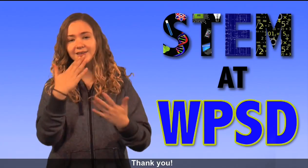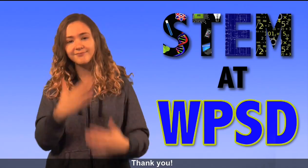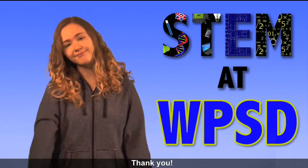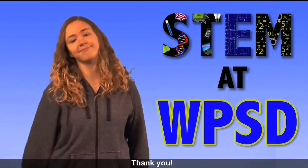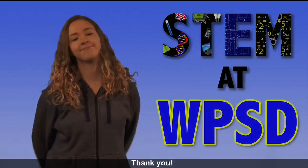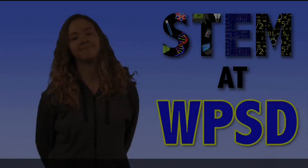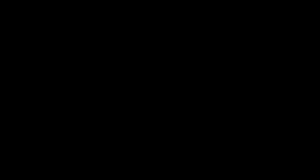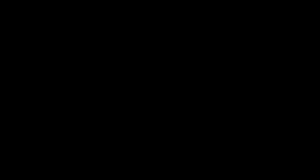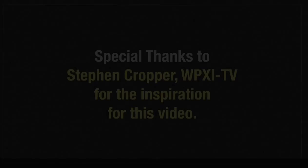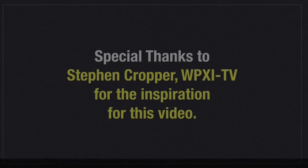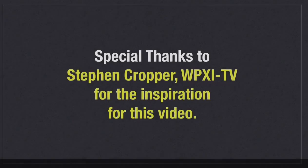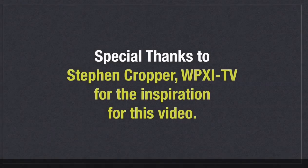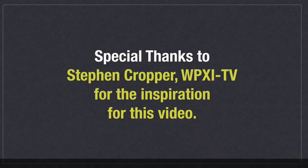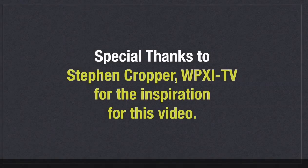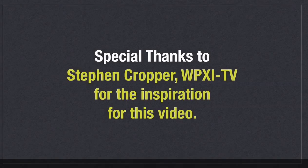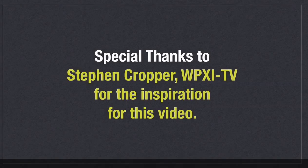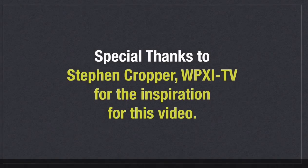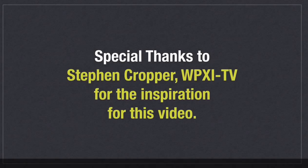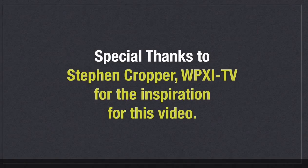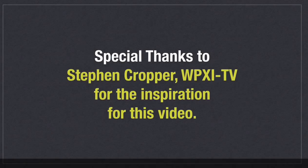Thank you!